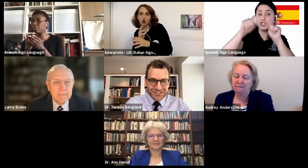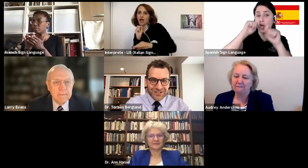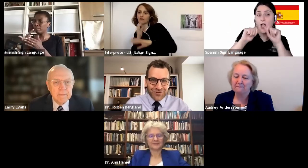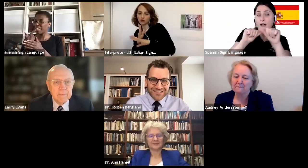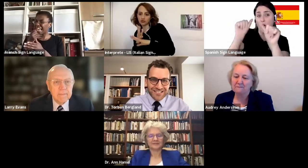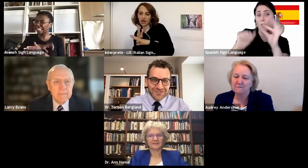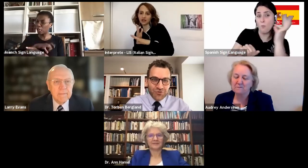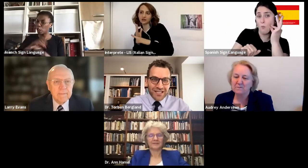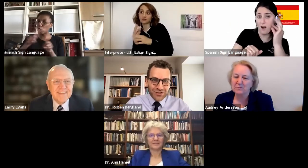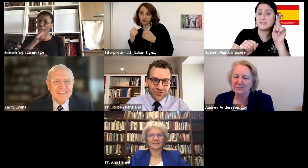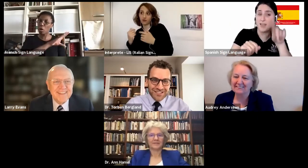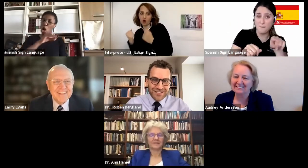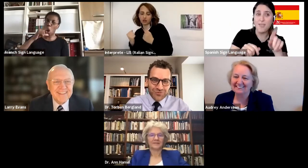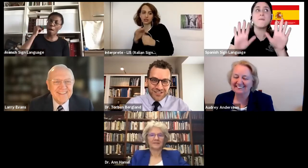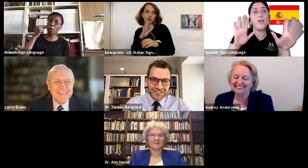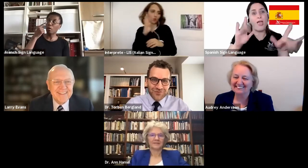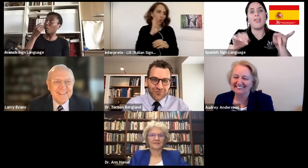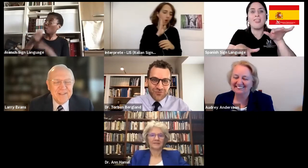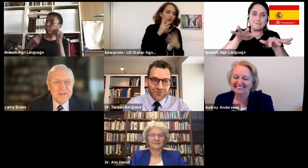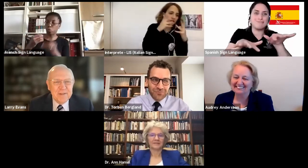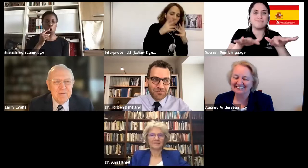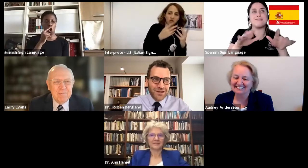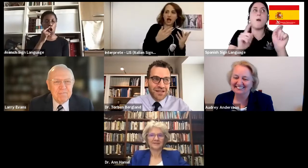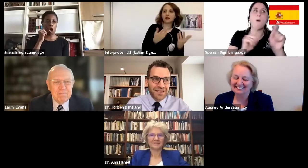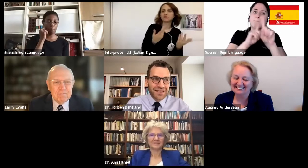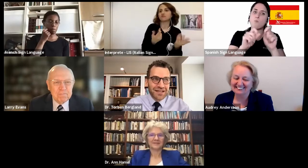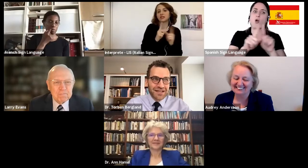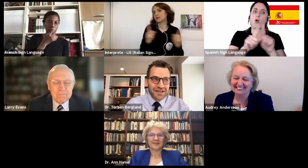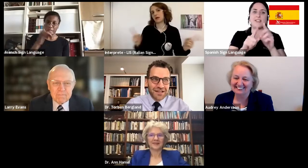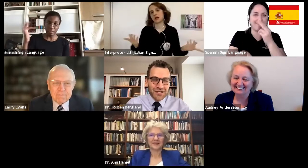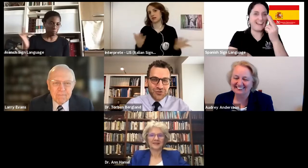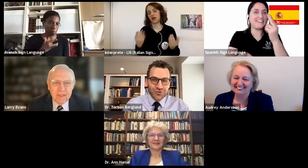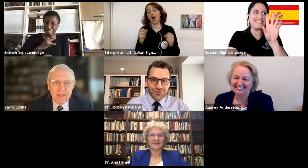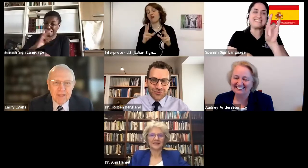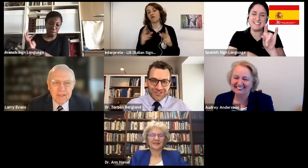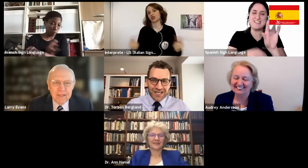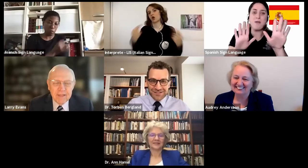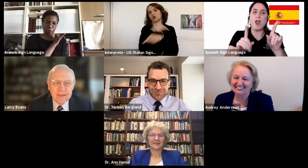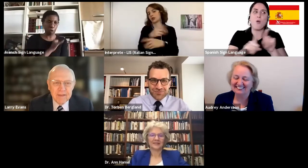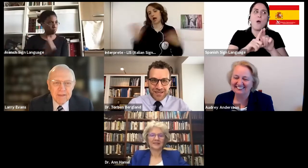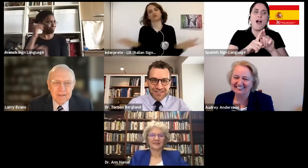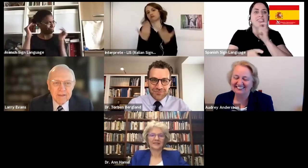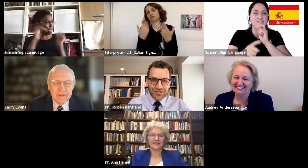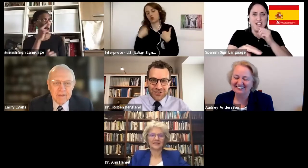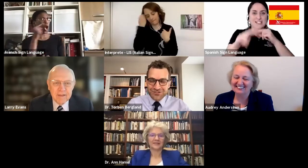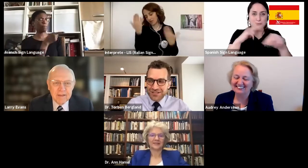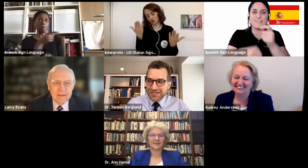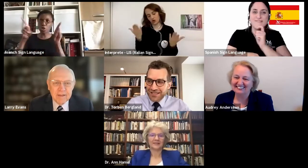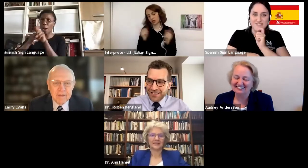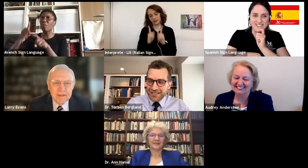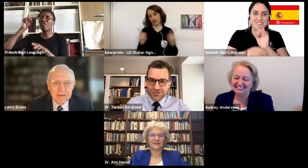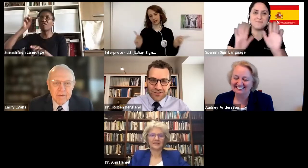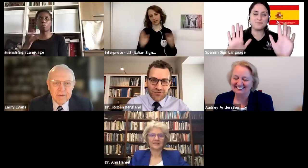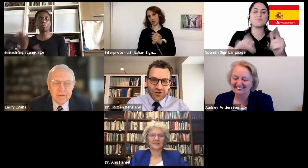challenging question. It's a very interesting question from, from, uh, like a neuroscience perspective, because,